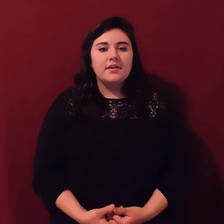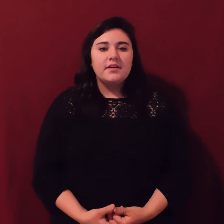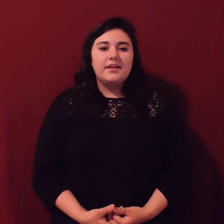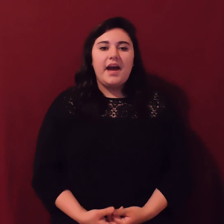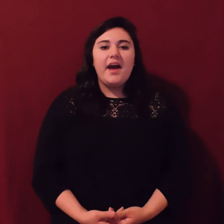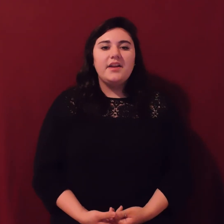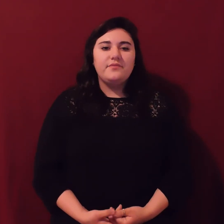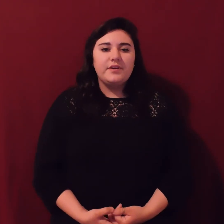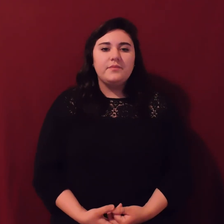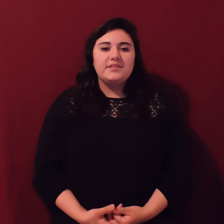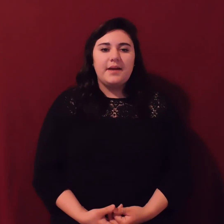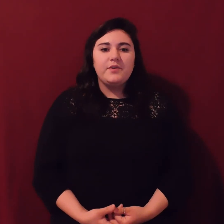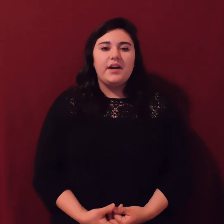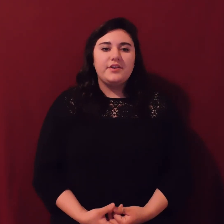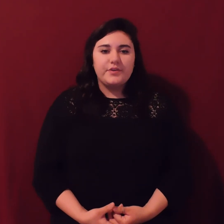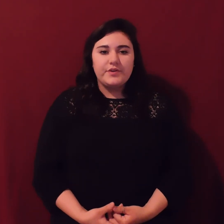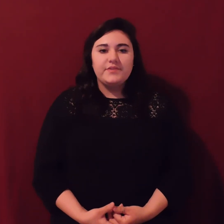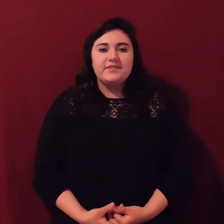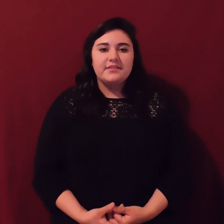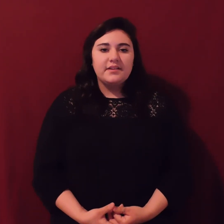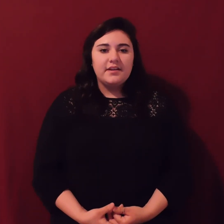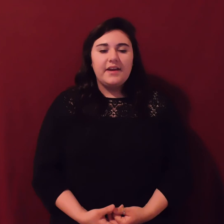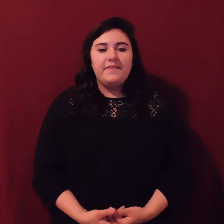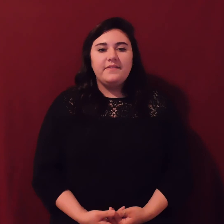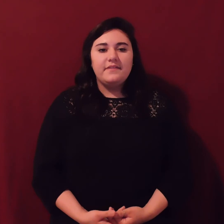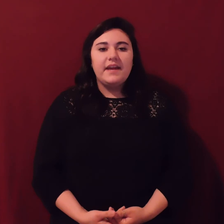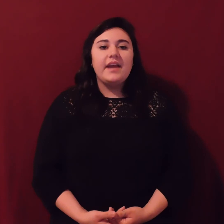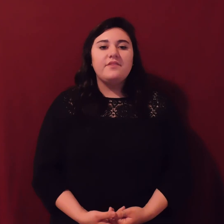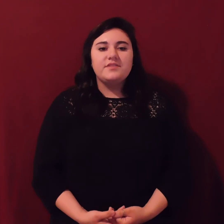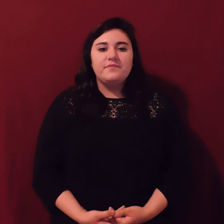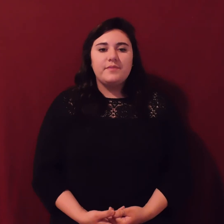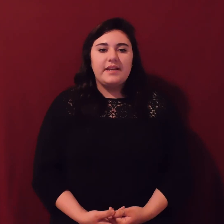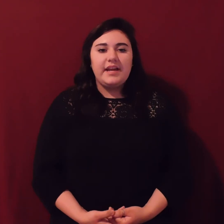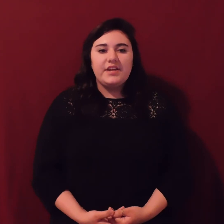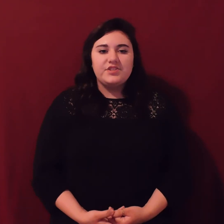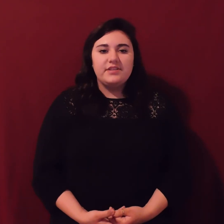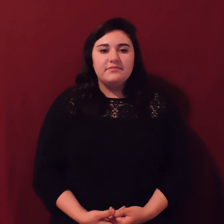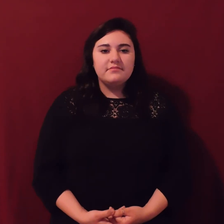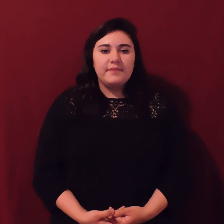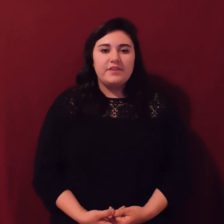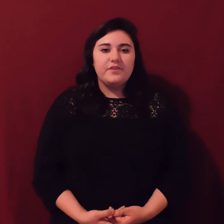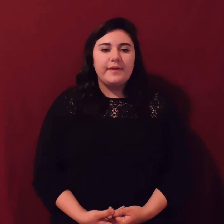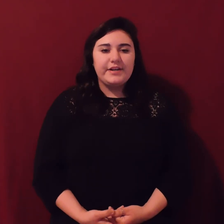Yeah, I had a friend one time who got on a cruise, and they gave her some free medication. Made her feel better.